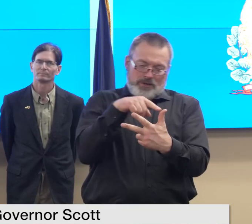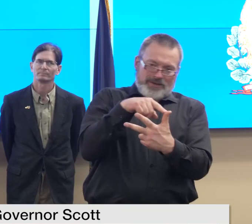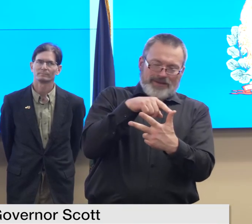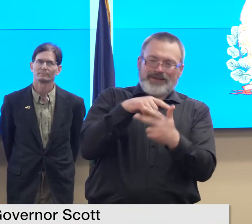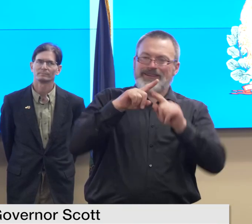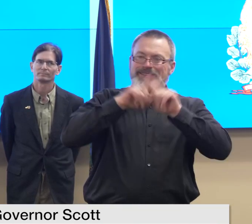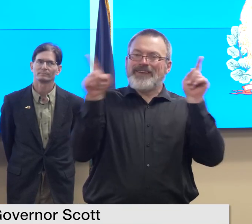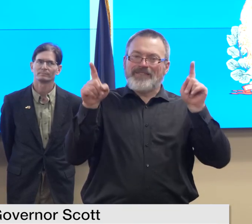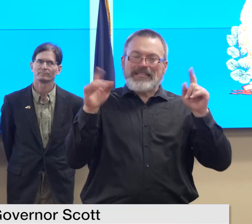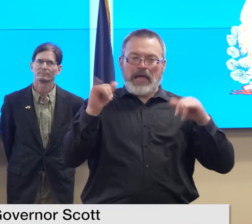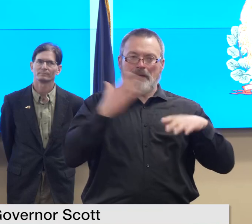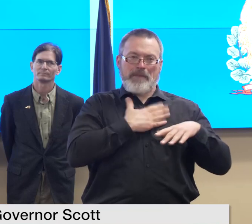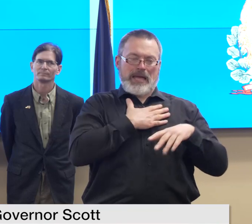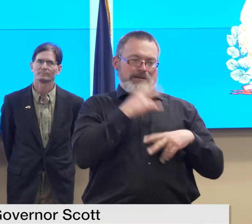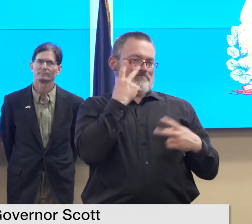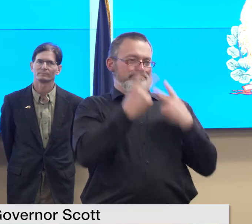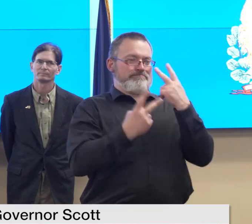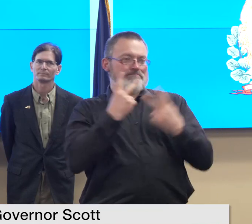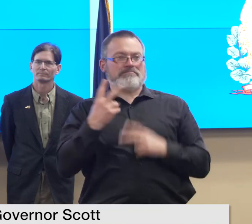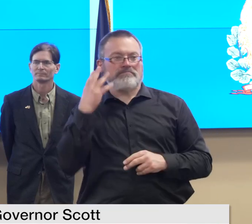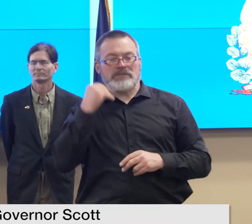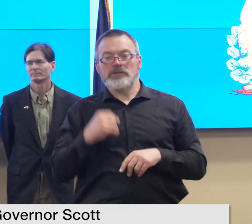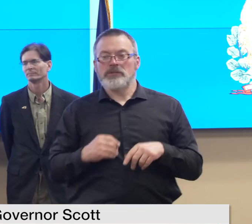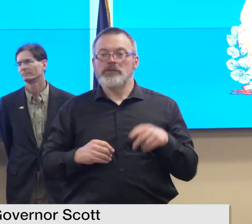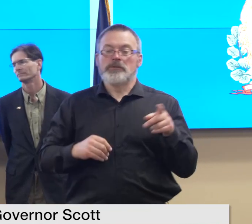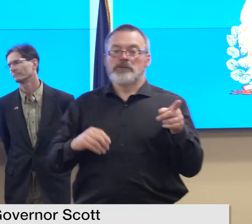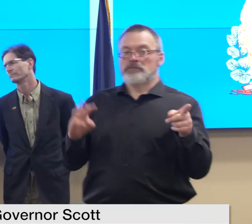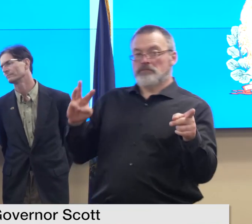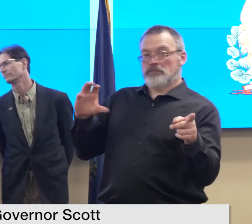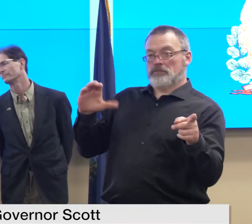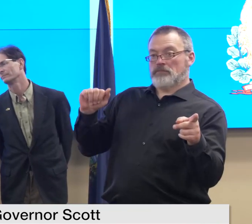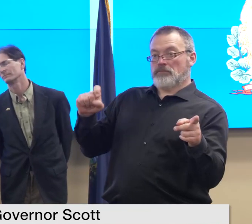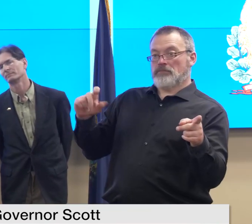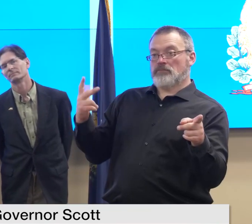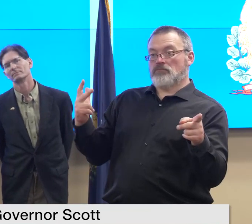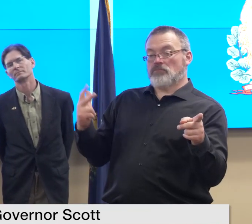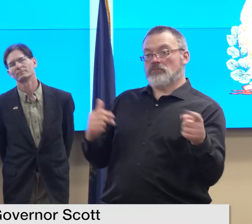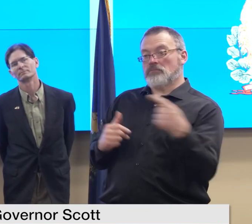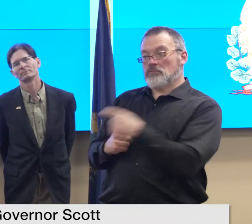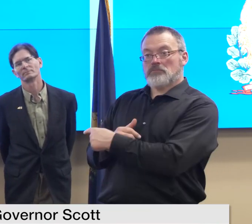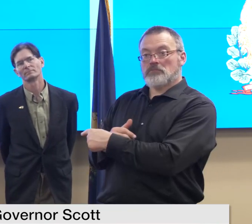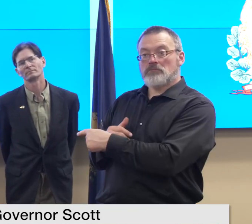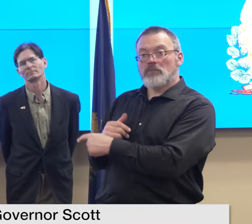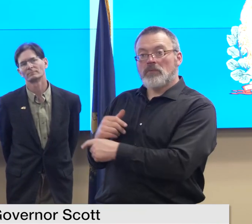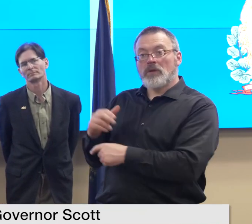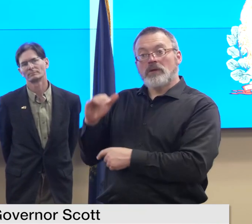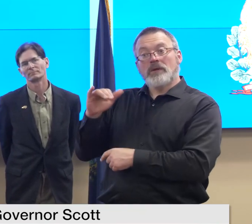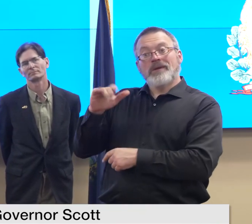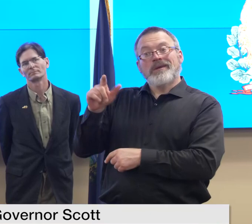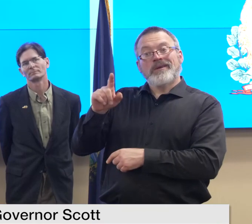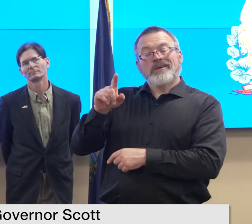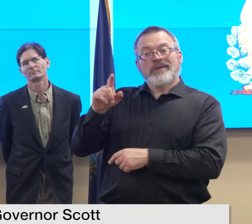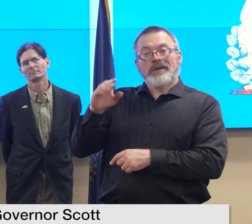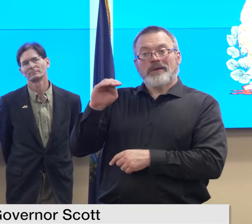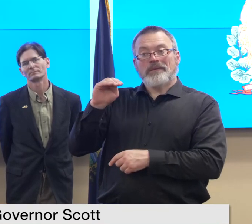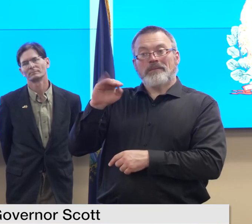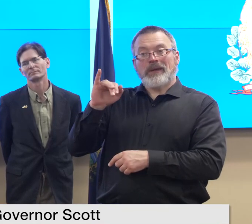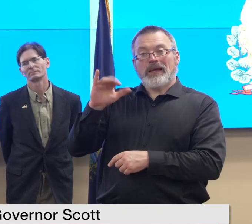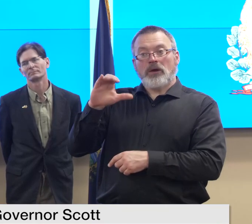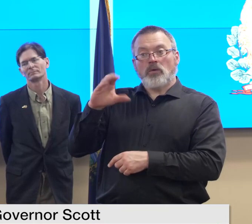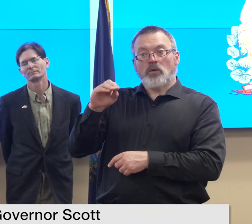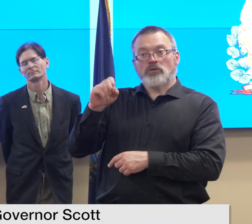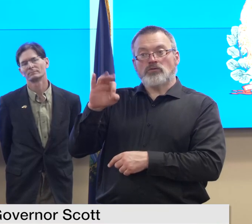it what do we know about impacts from the microsoft outage uh issues